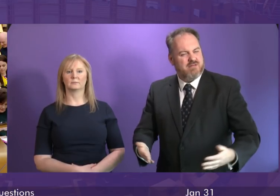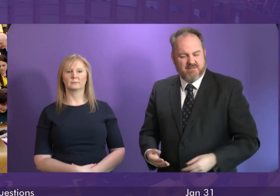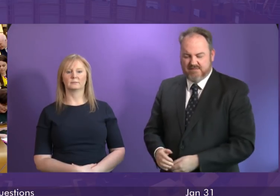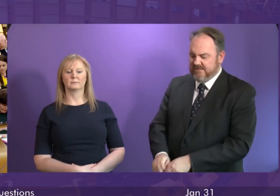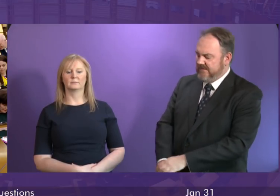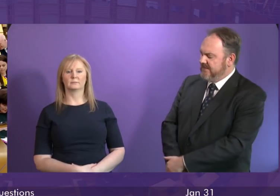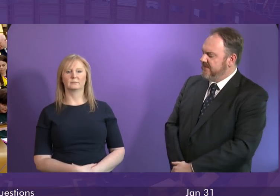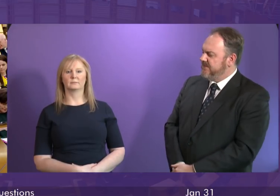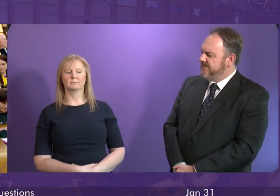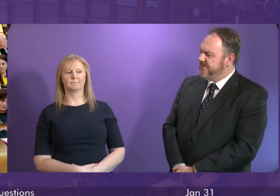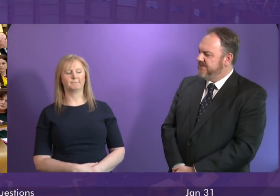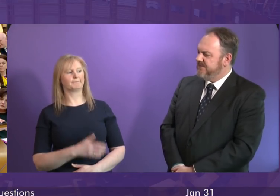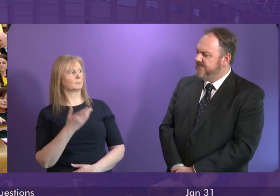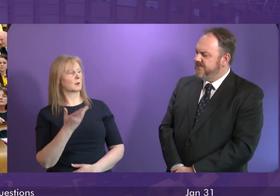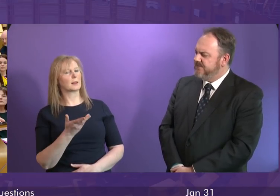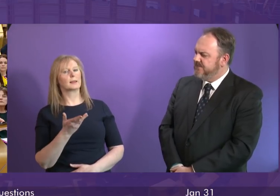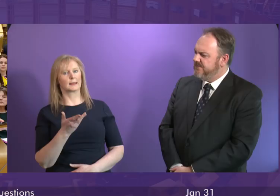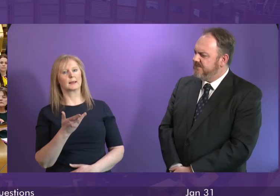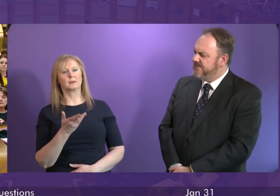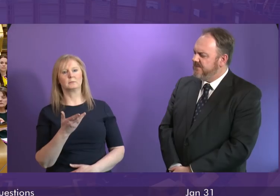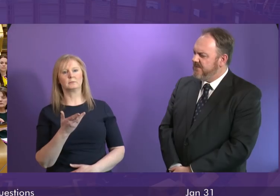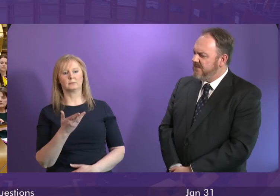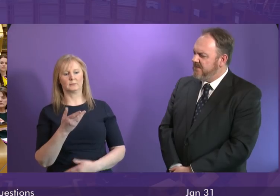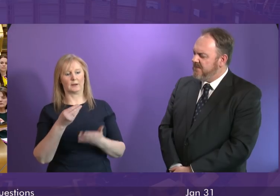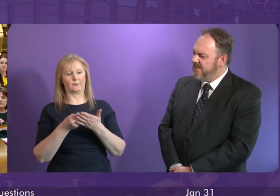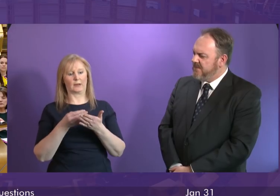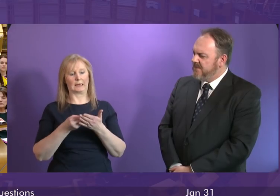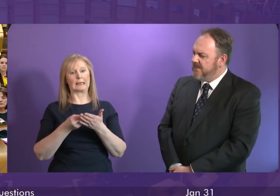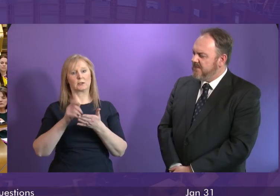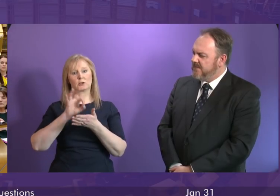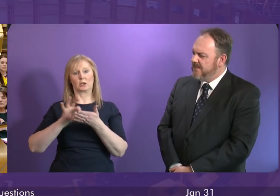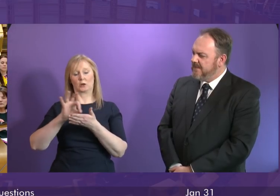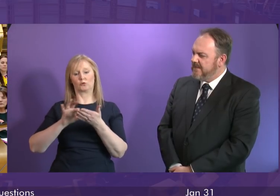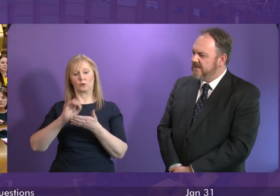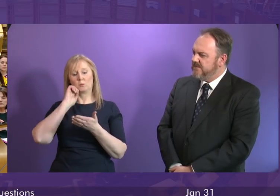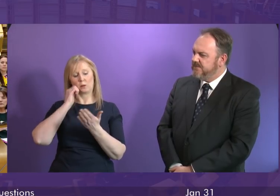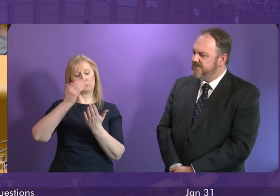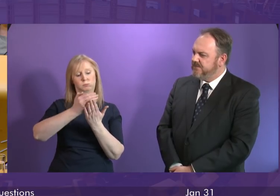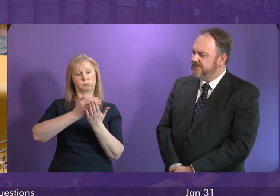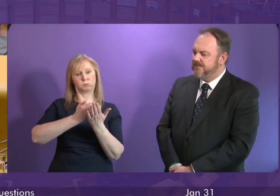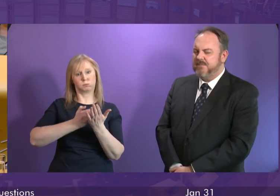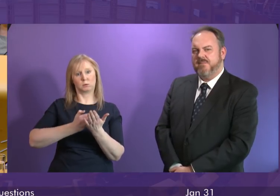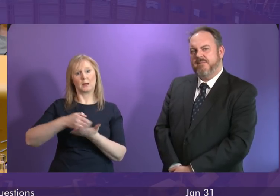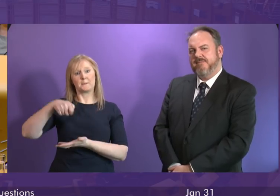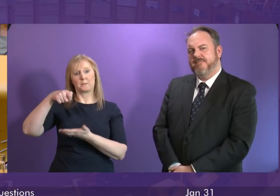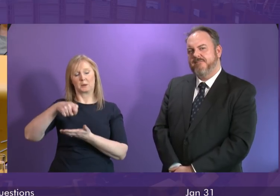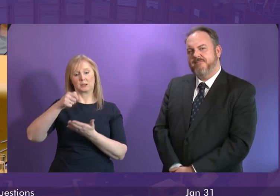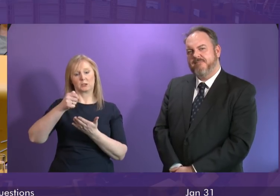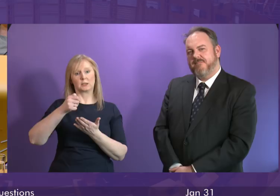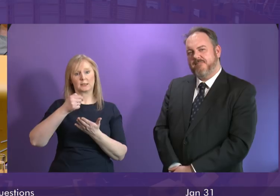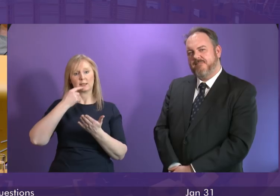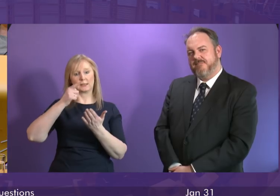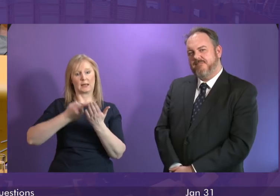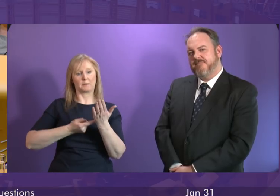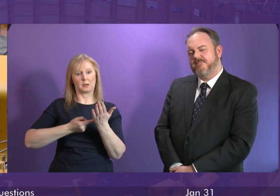First minister. The finance secretary of course will set out his budget statement later on